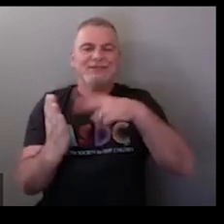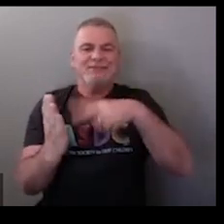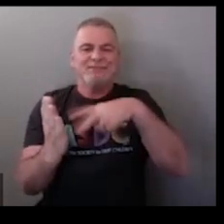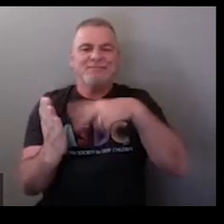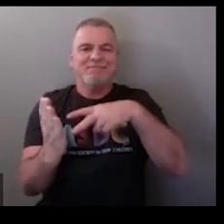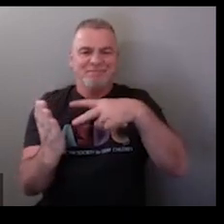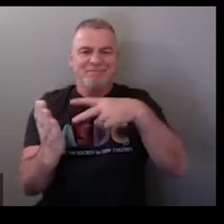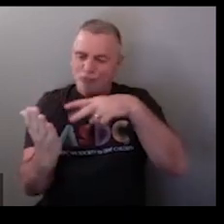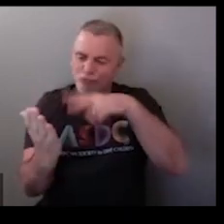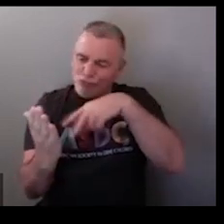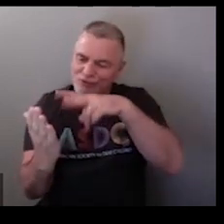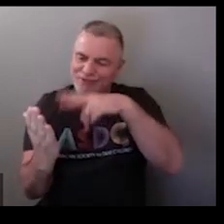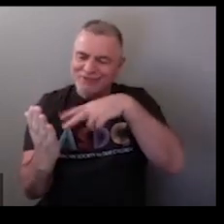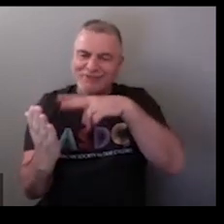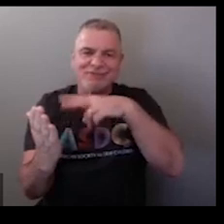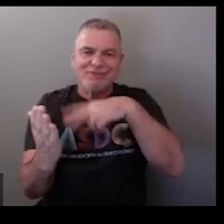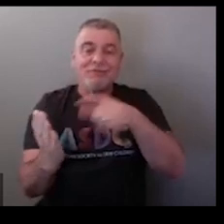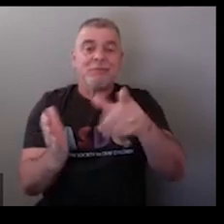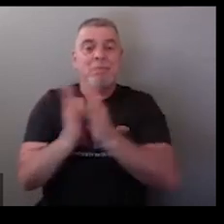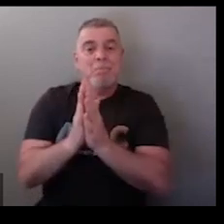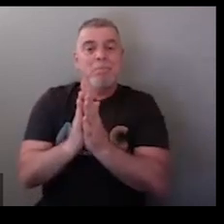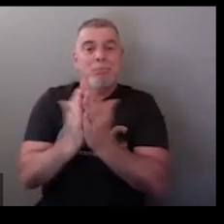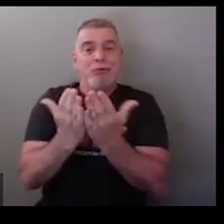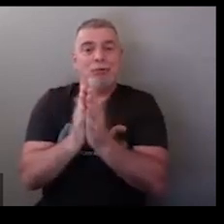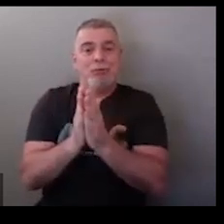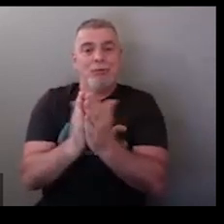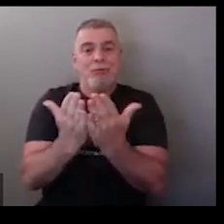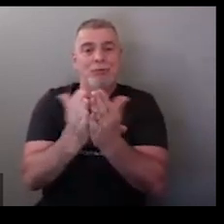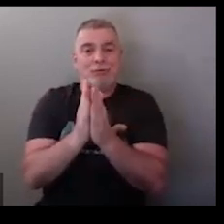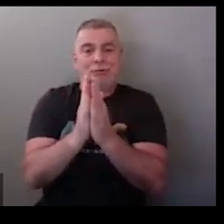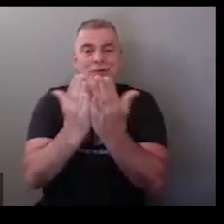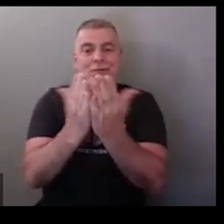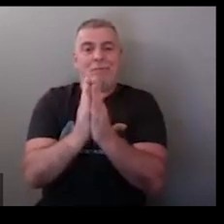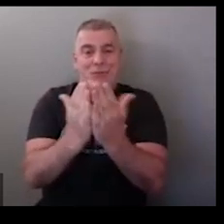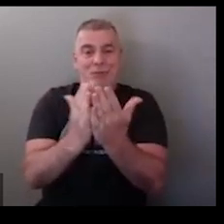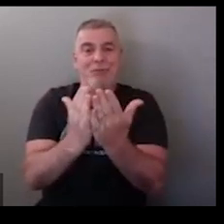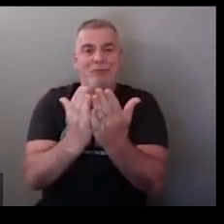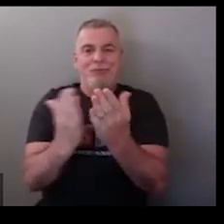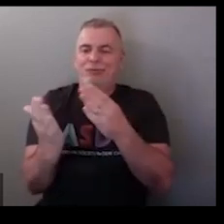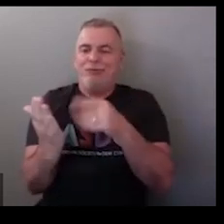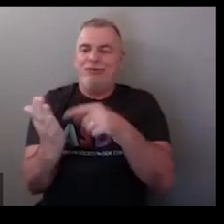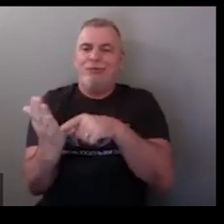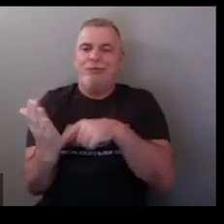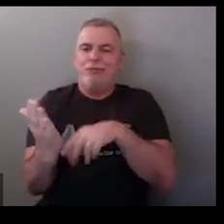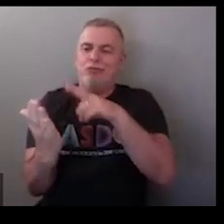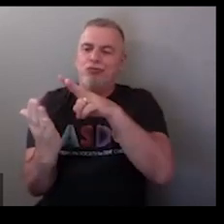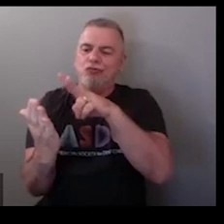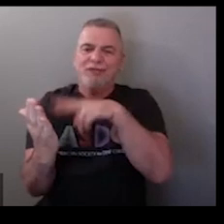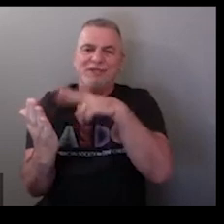this is reading so like eyes going down a page here's your book this is a book